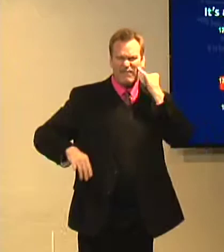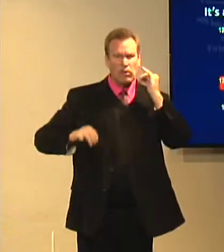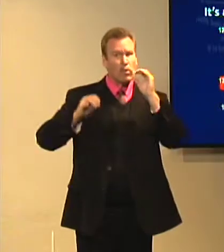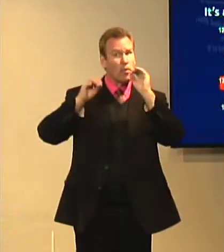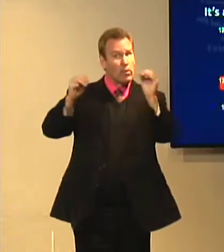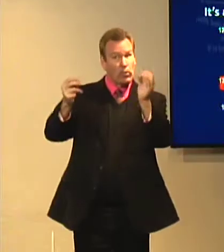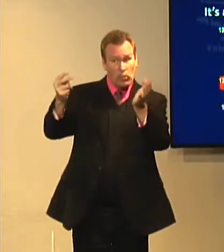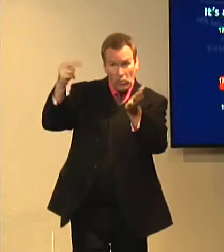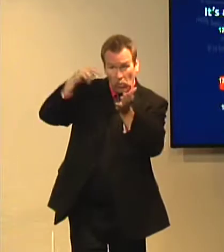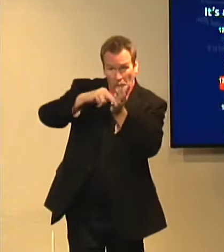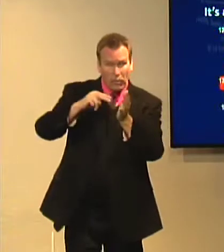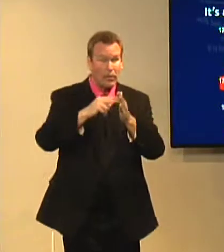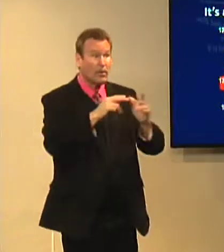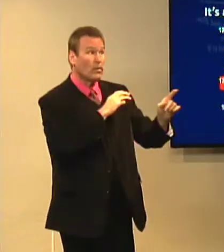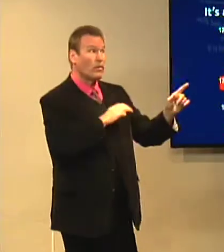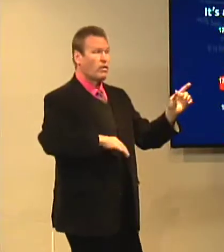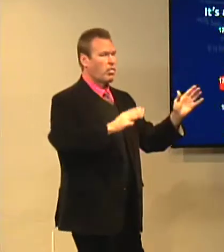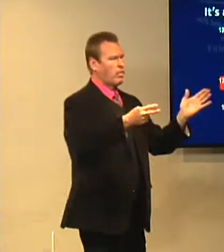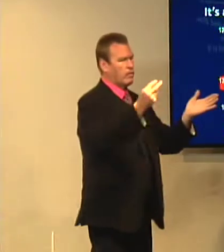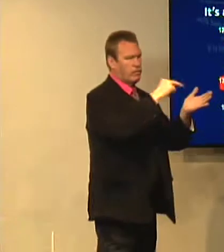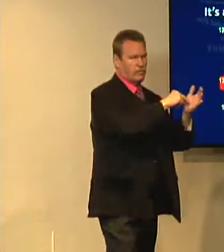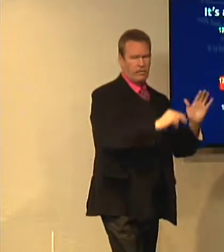raised. And if Christ has not been raised,